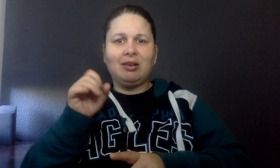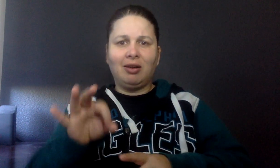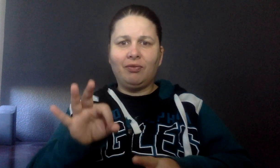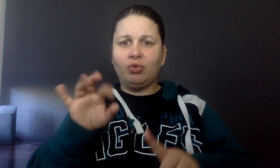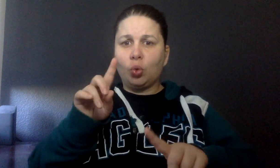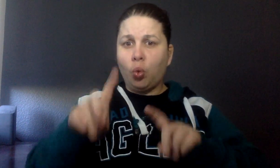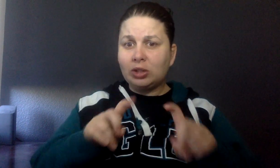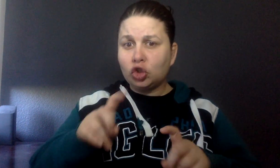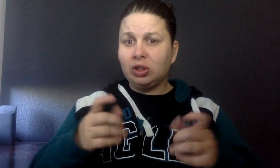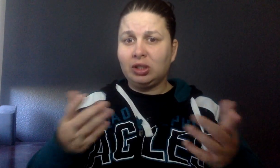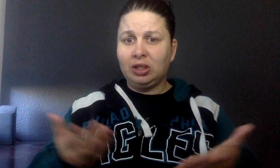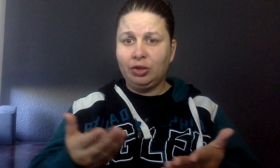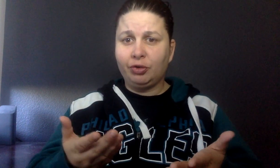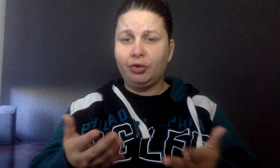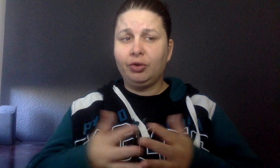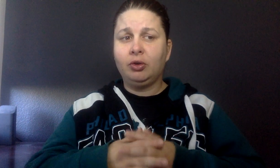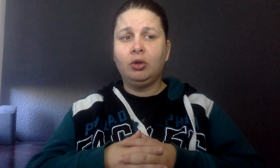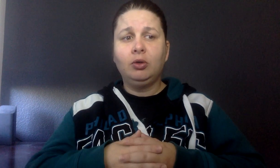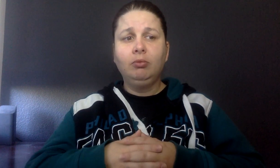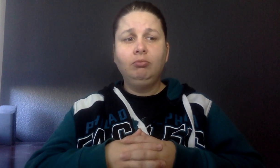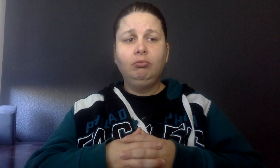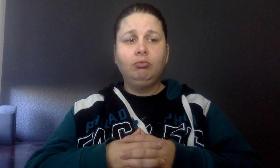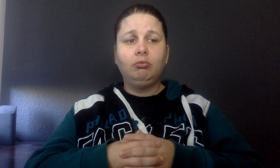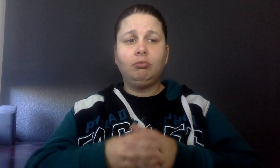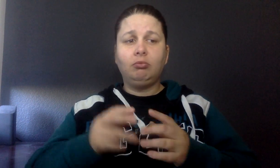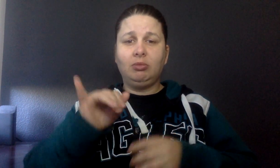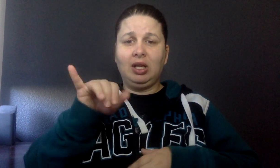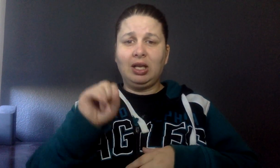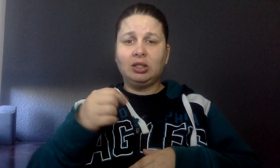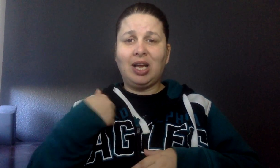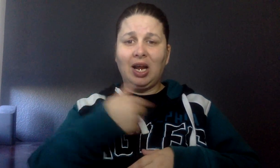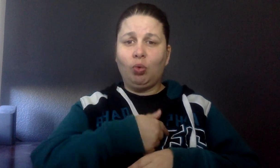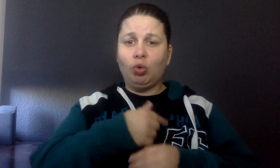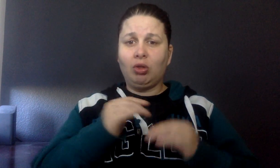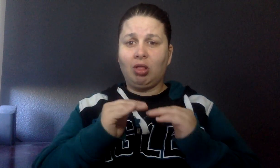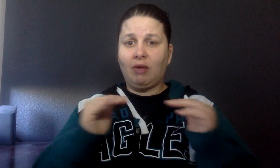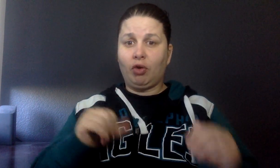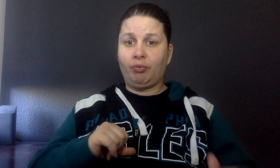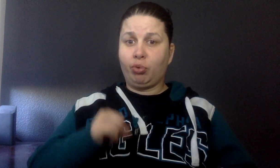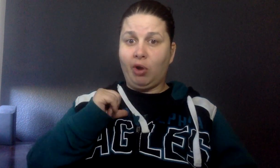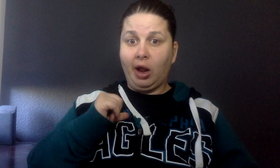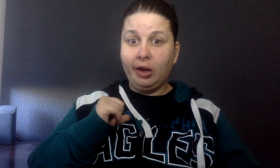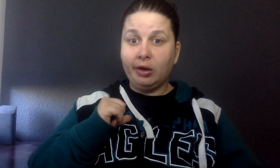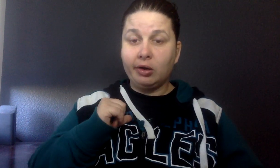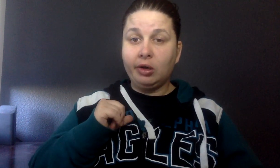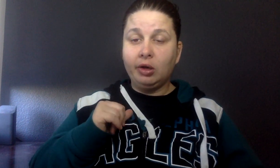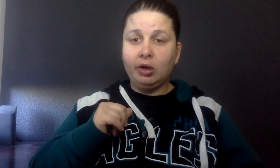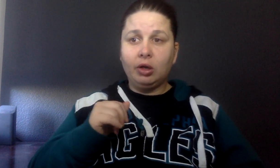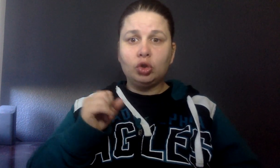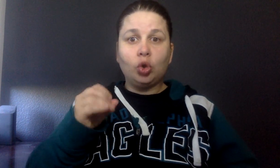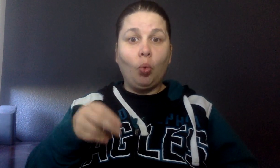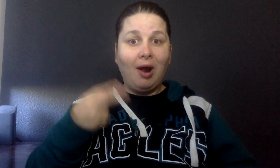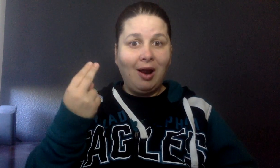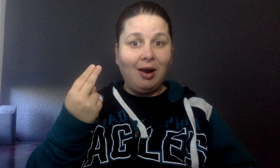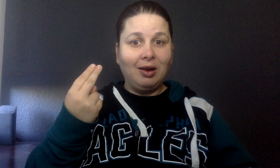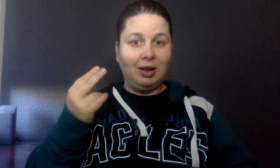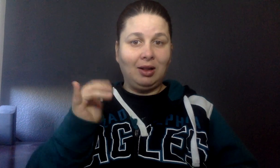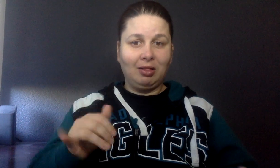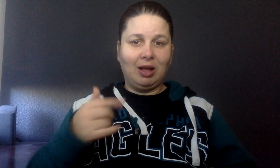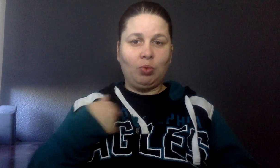up the question here. Is our level of pride so high that